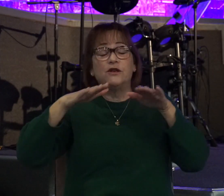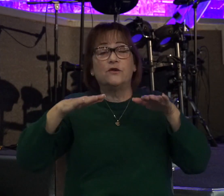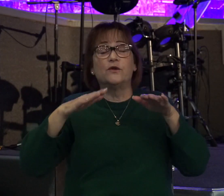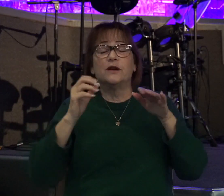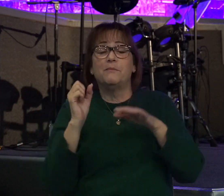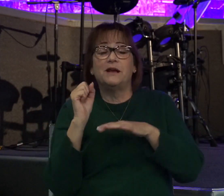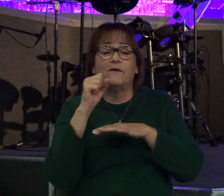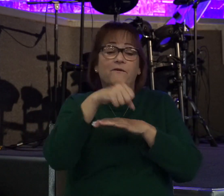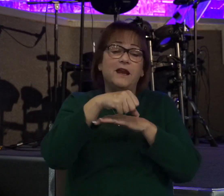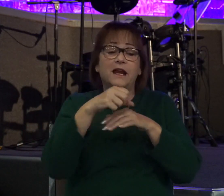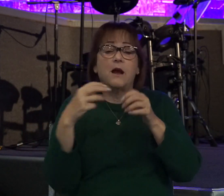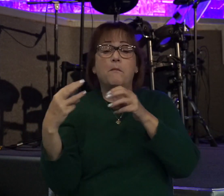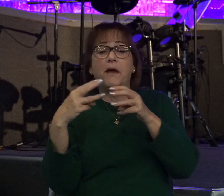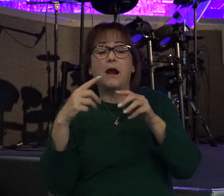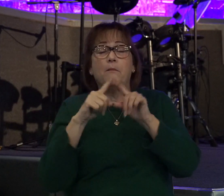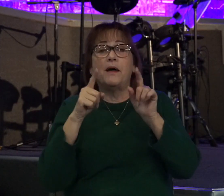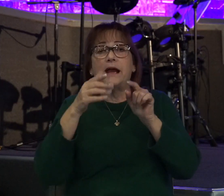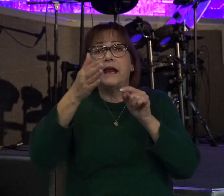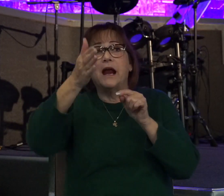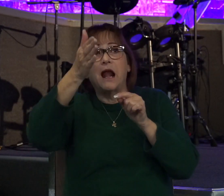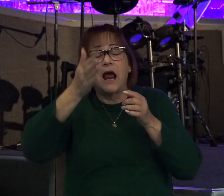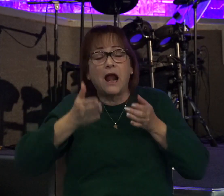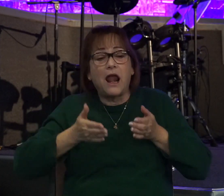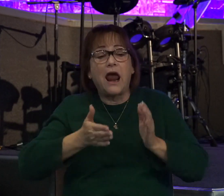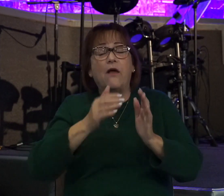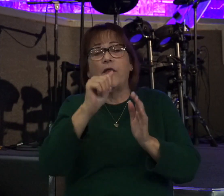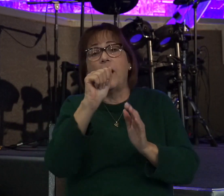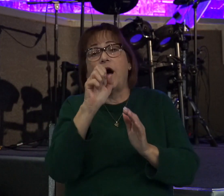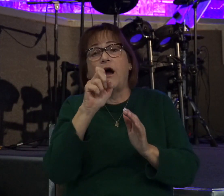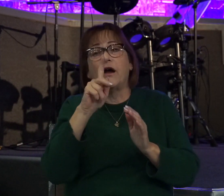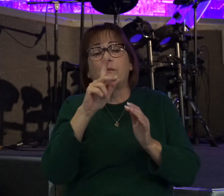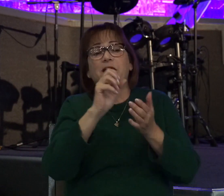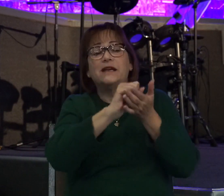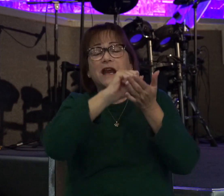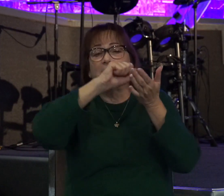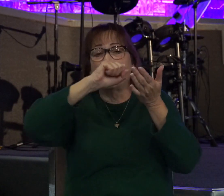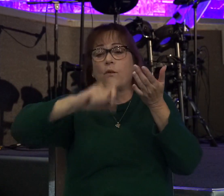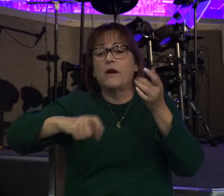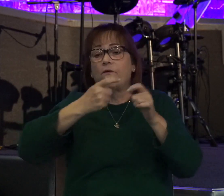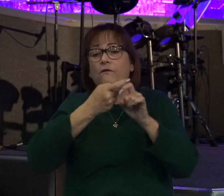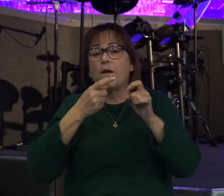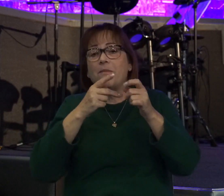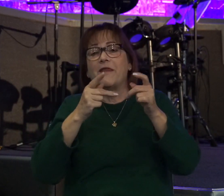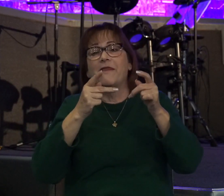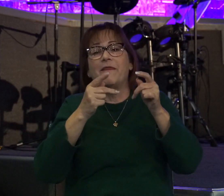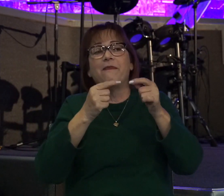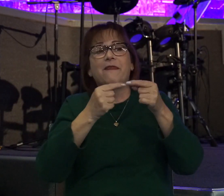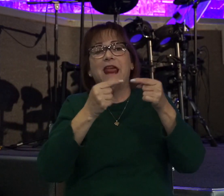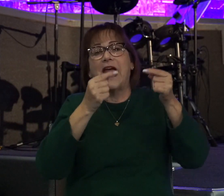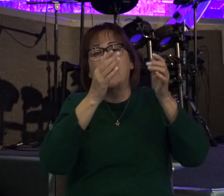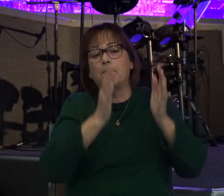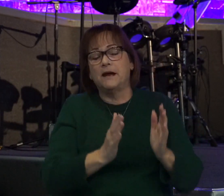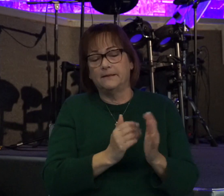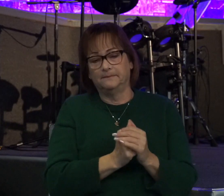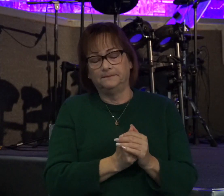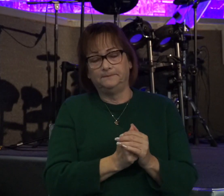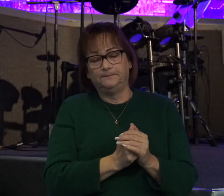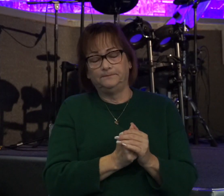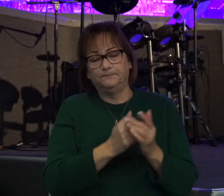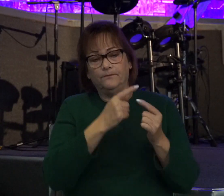but He allowed the Ark of the Covenant to be taken away by the enemy Philistines. Well, that's when God struck